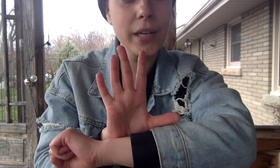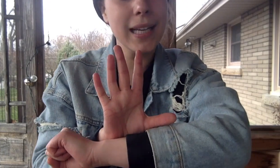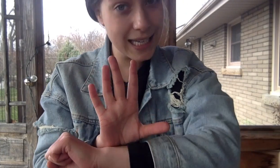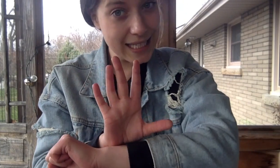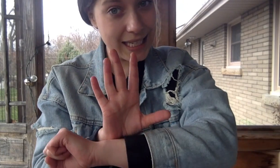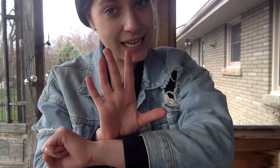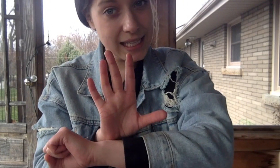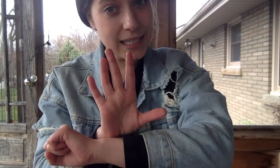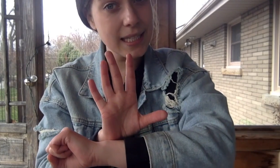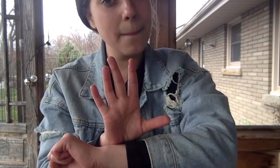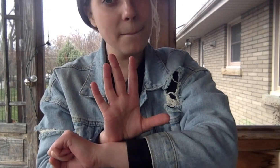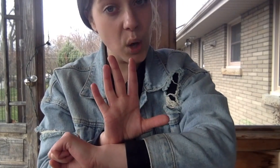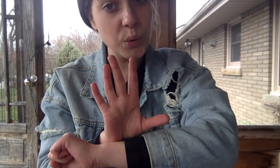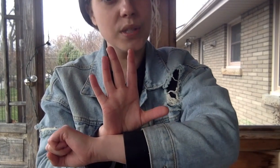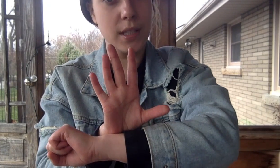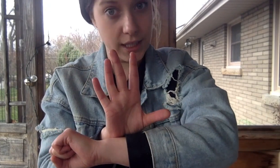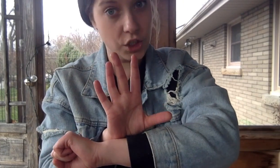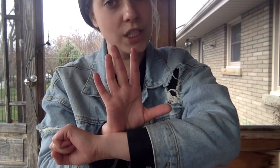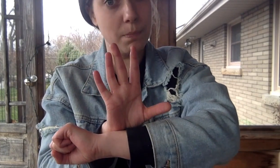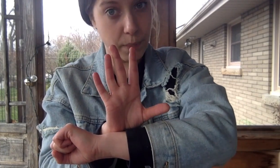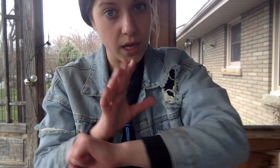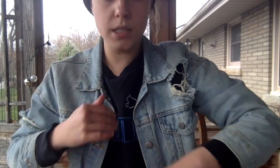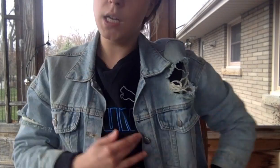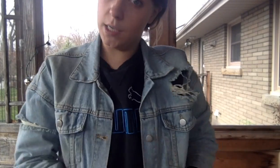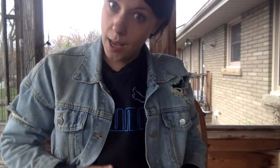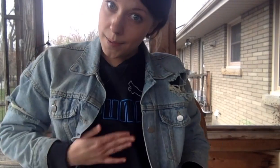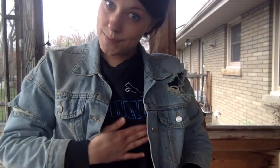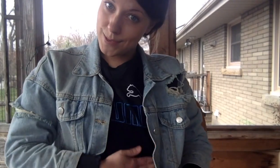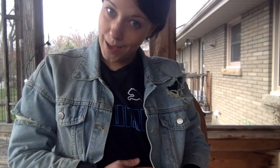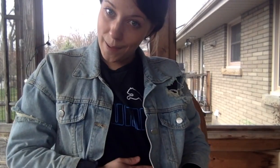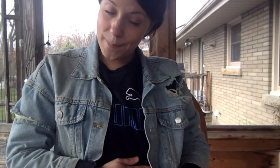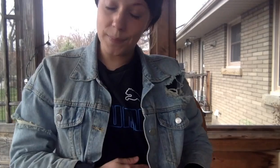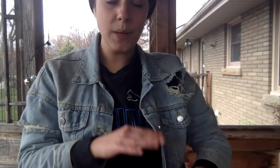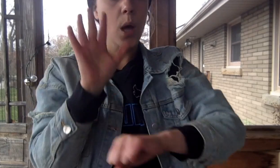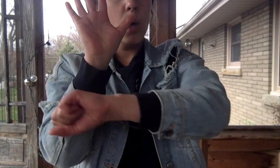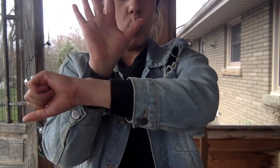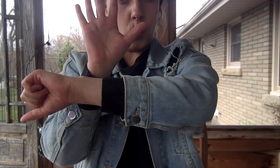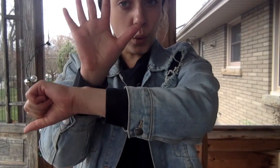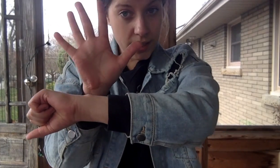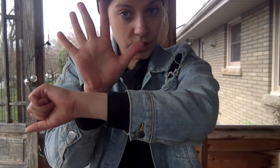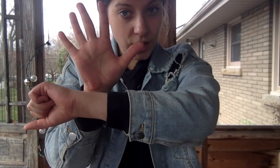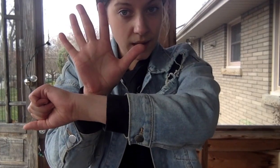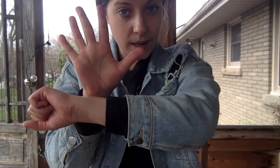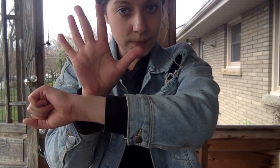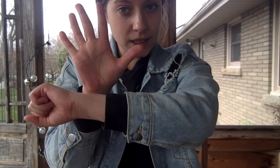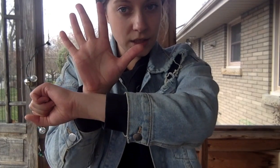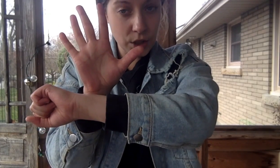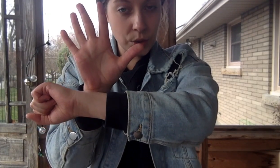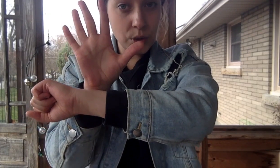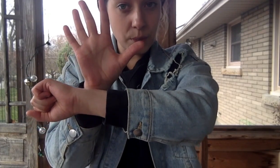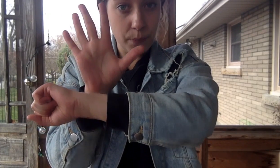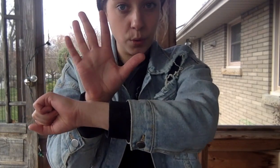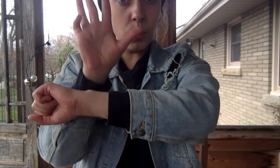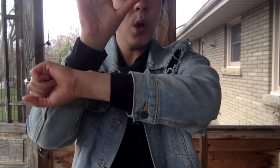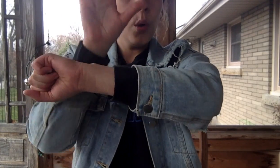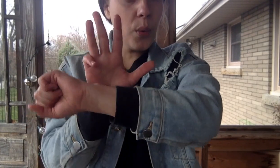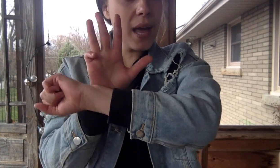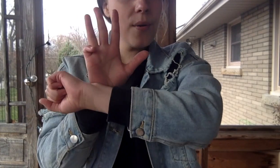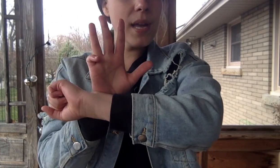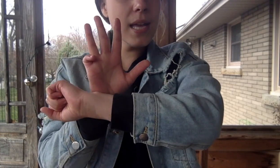eating some most delicious bugs yum yum one jumped into the pool where it